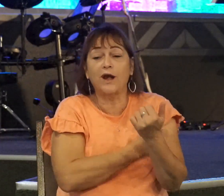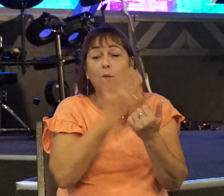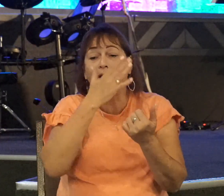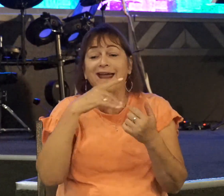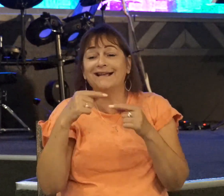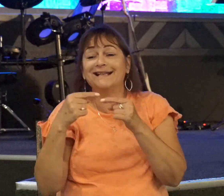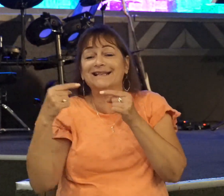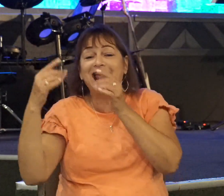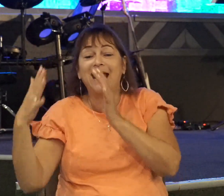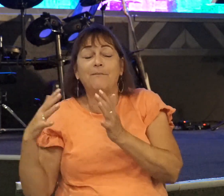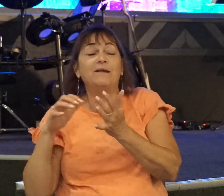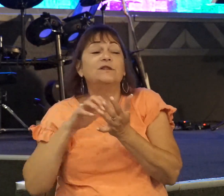The enemy was in chaos.